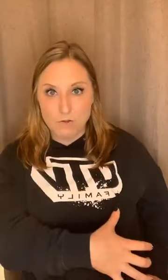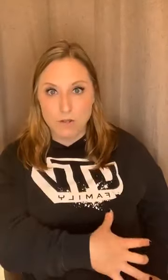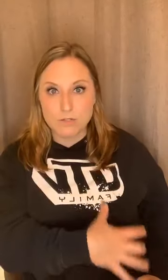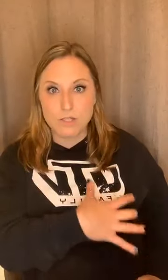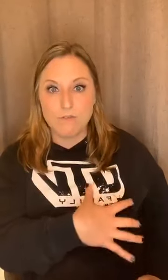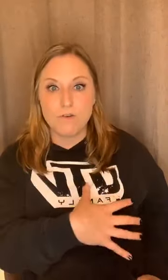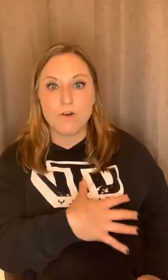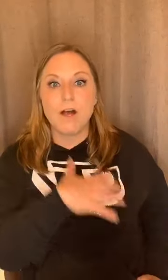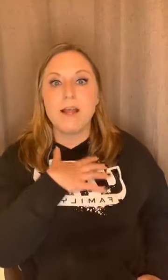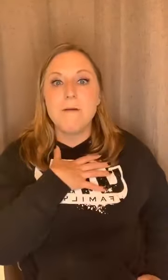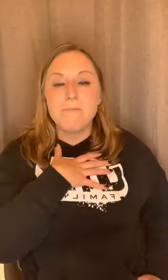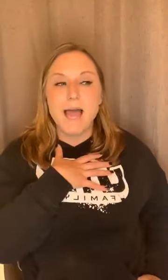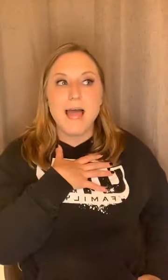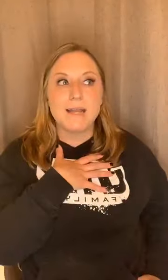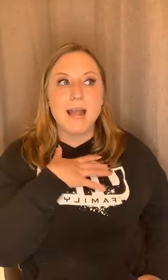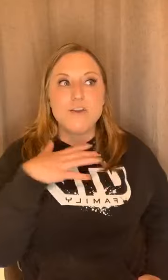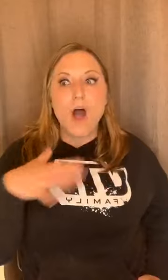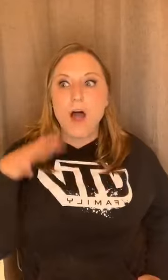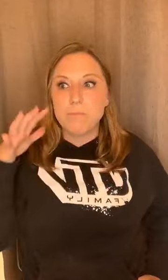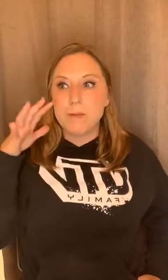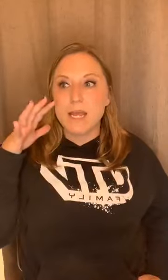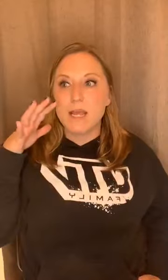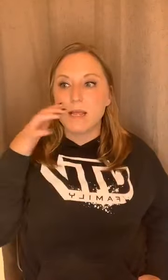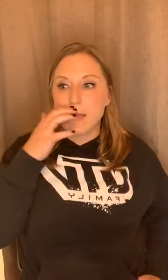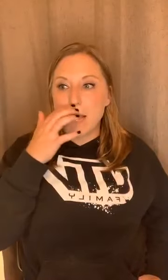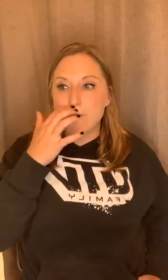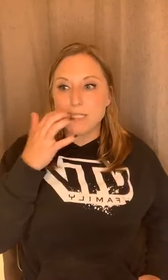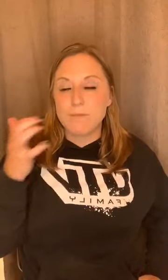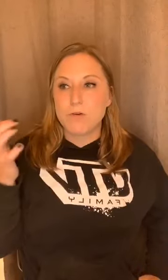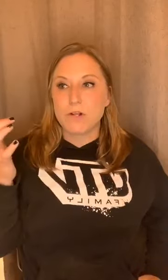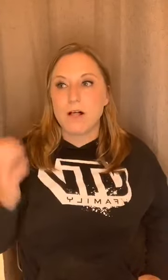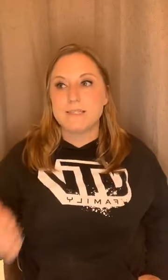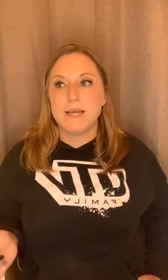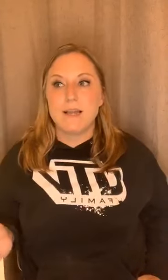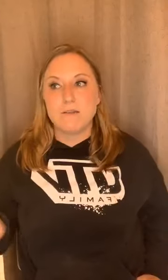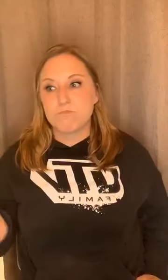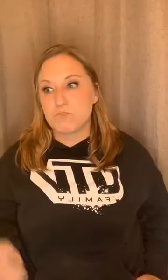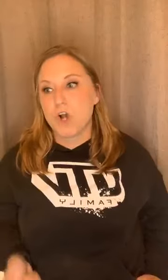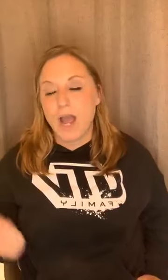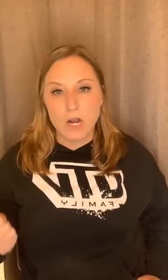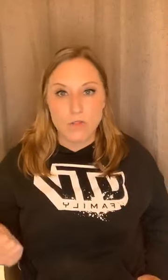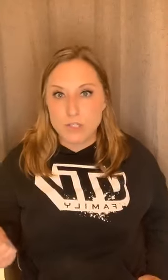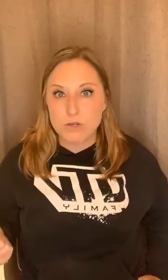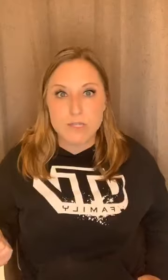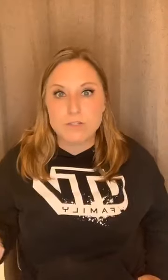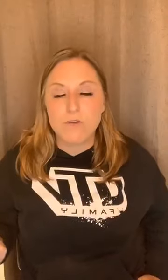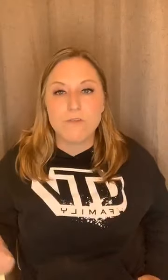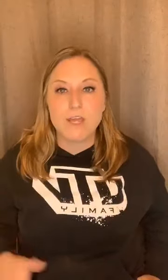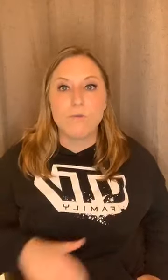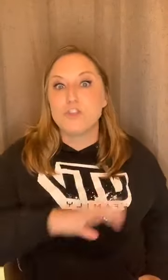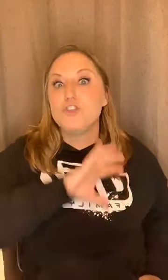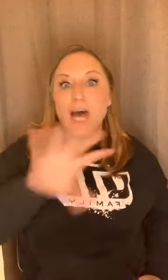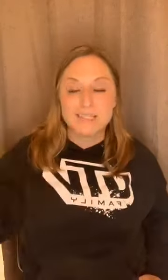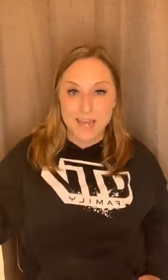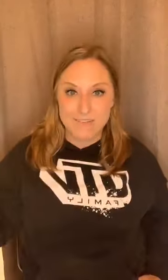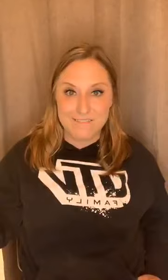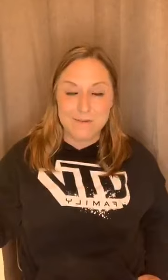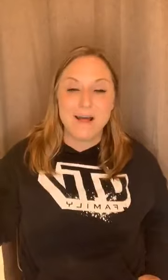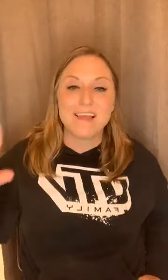clothes that you feel good and, and not be like every time you go in your closet, trying on all these clothes that don't fit you, just get rid of them. Like